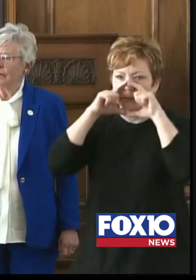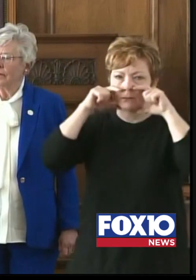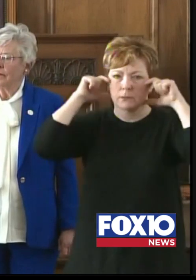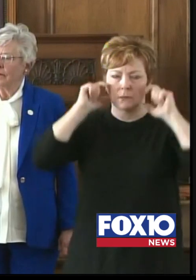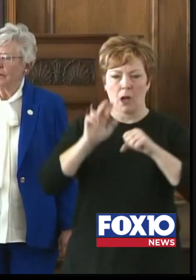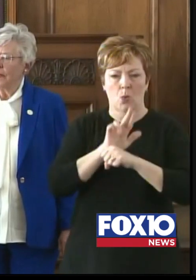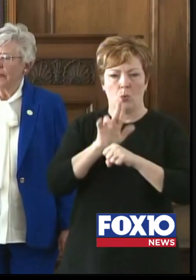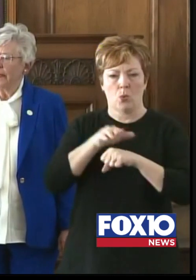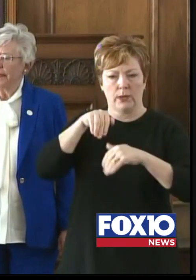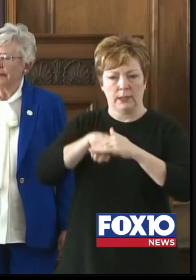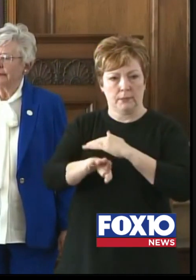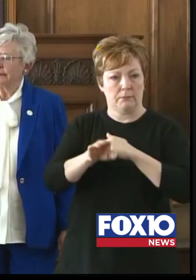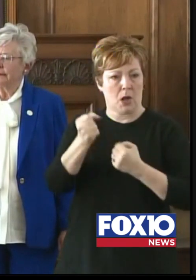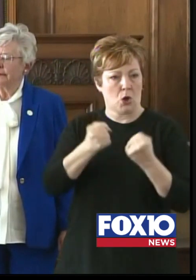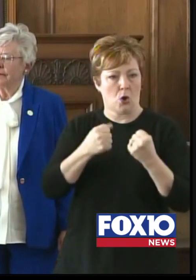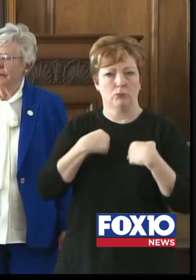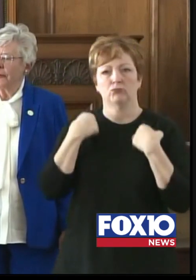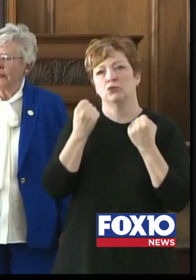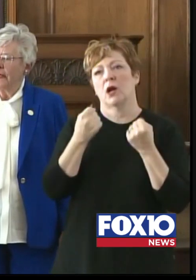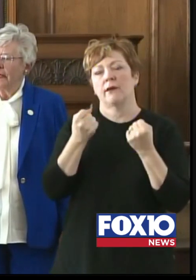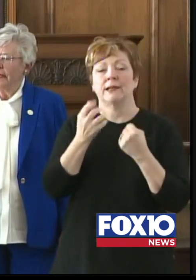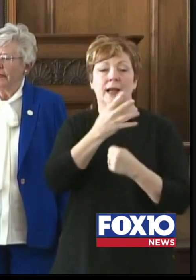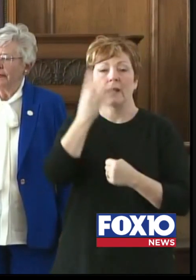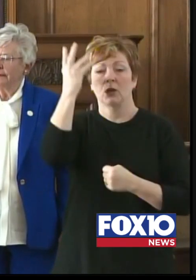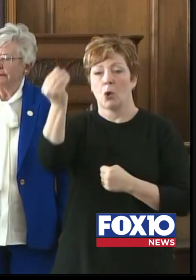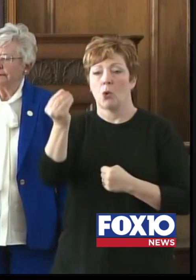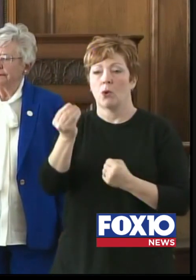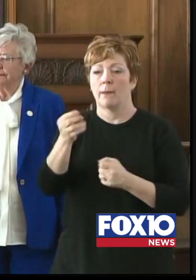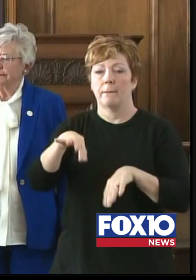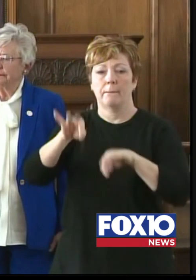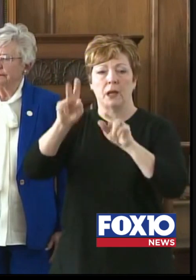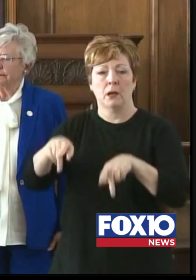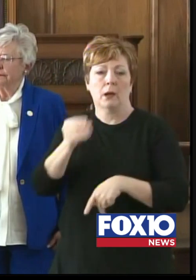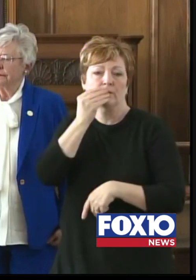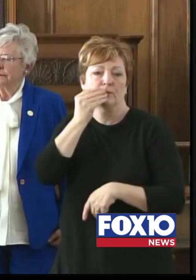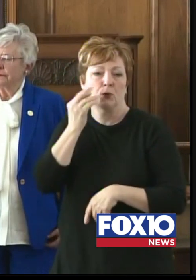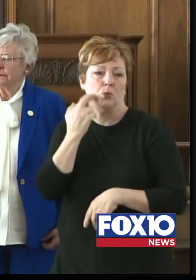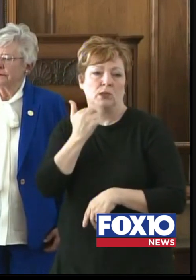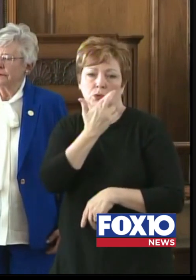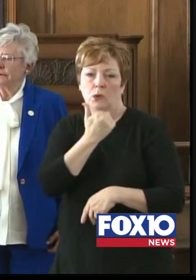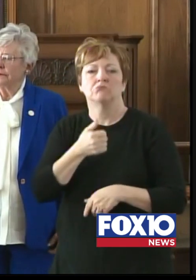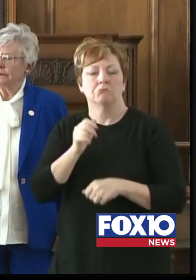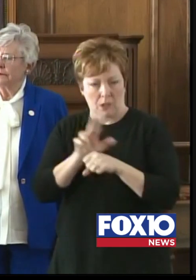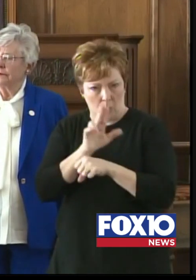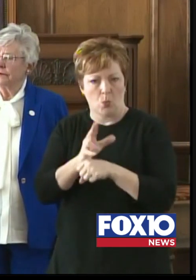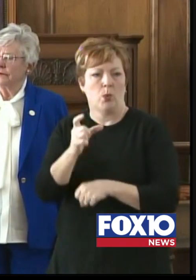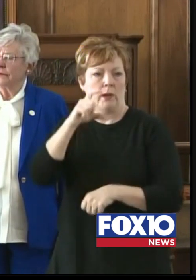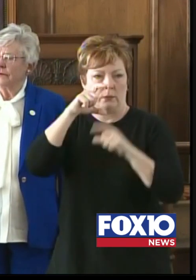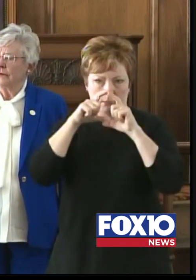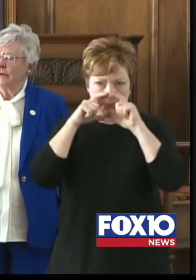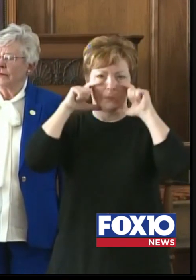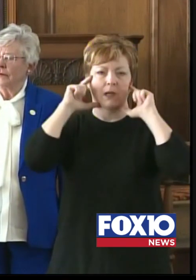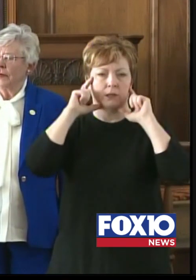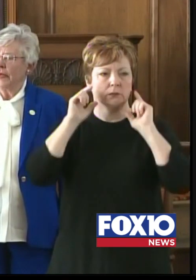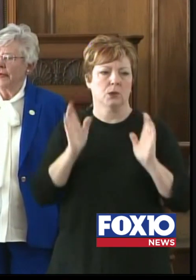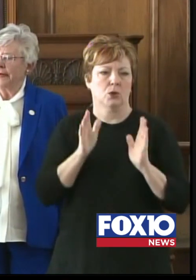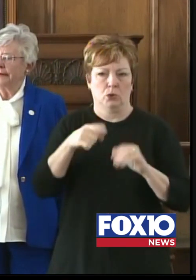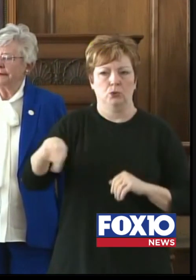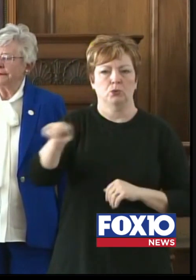way up here, and this is what I wear when I go out for takeout. And I would encourage all of you to do those sort of things as well.